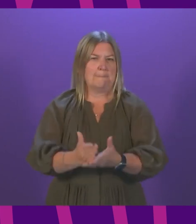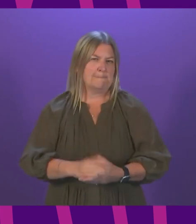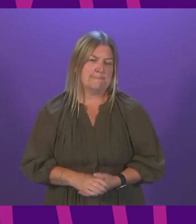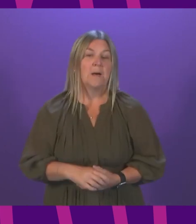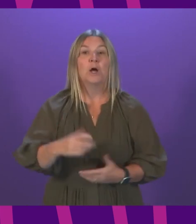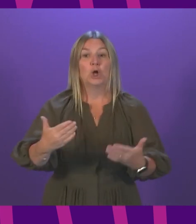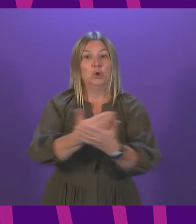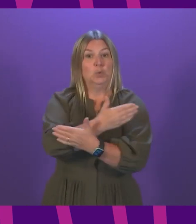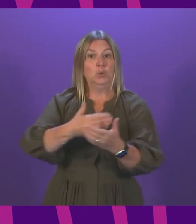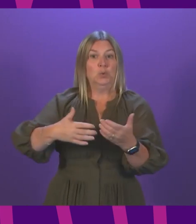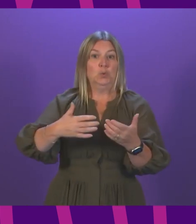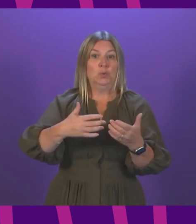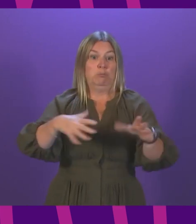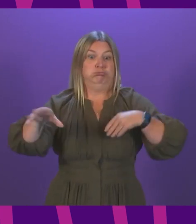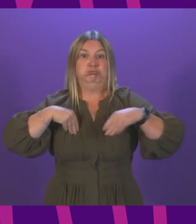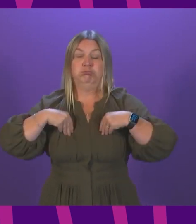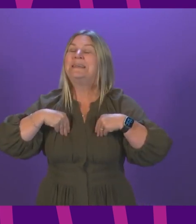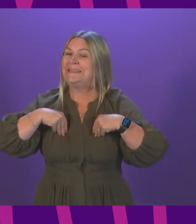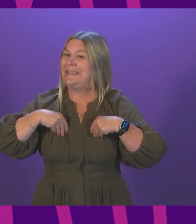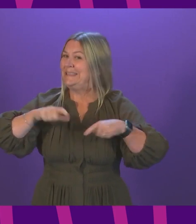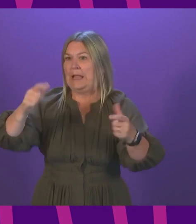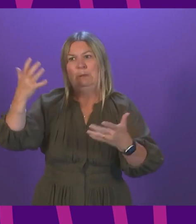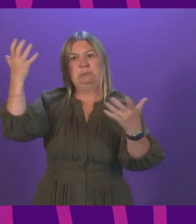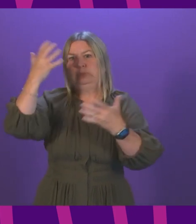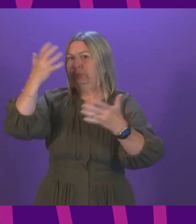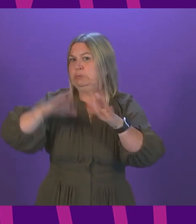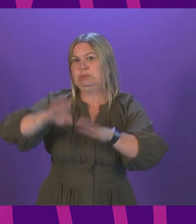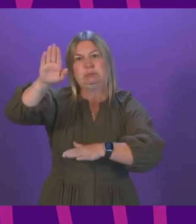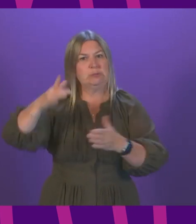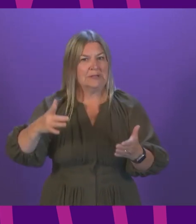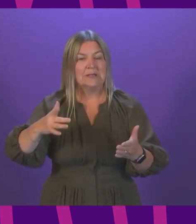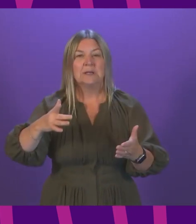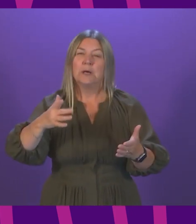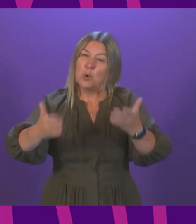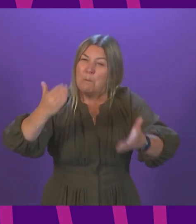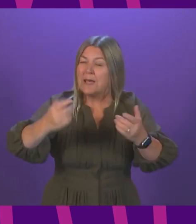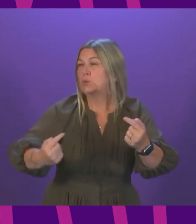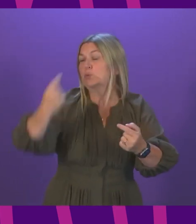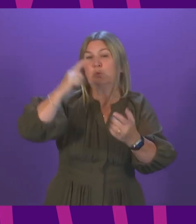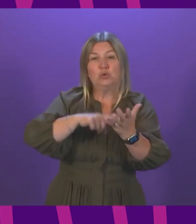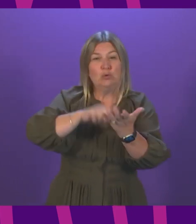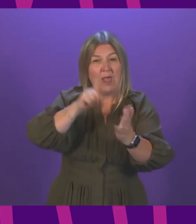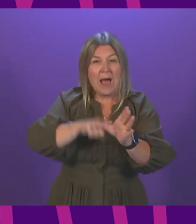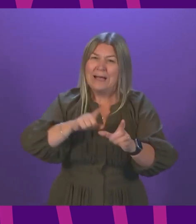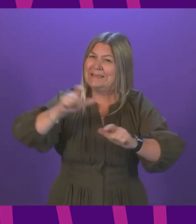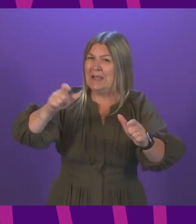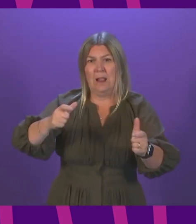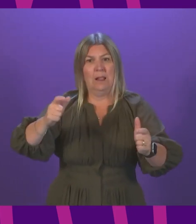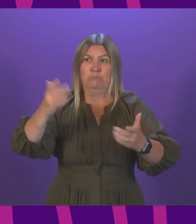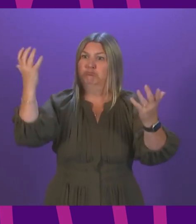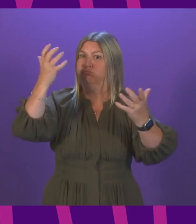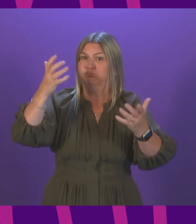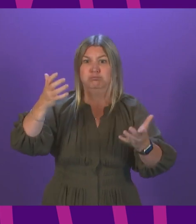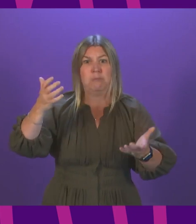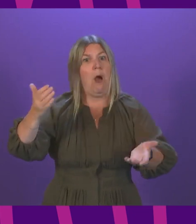cases remain high, higher than we would want them to be, and still above the previous peak of early July. In addition,